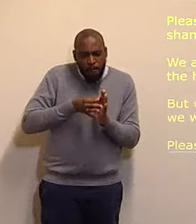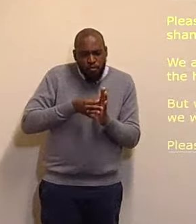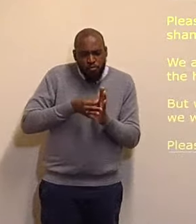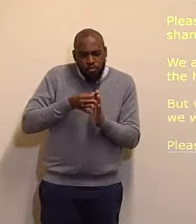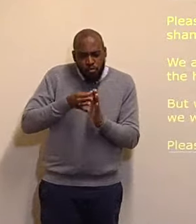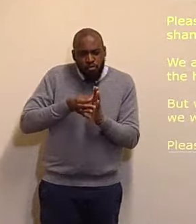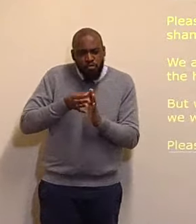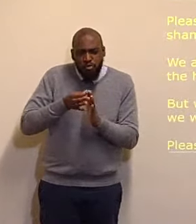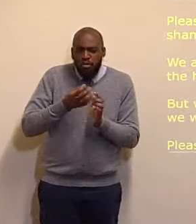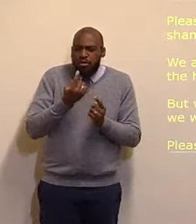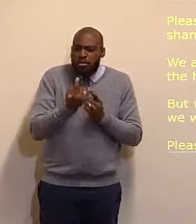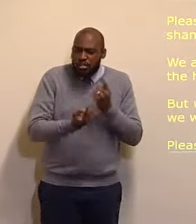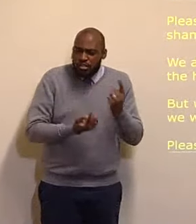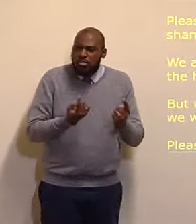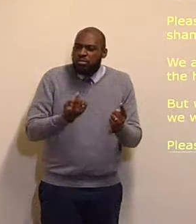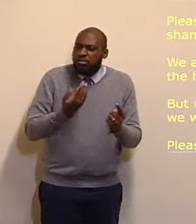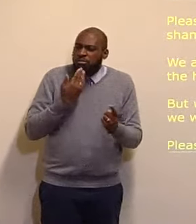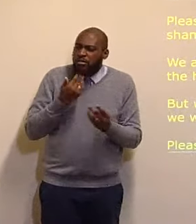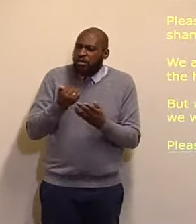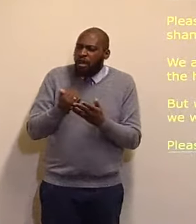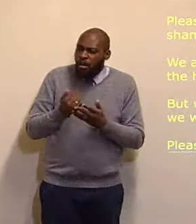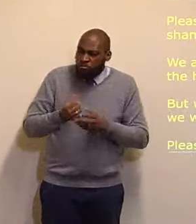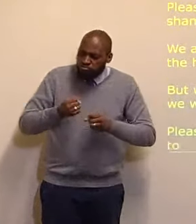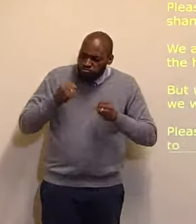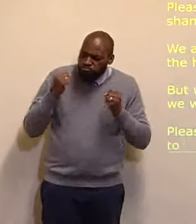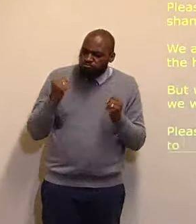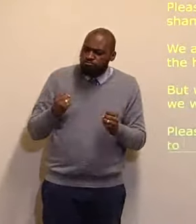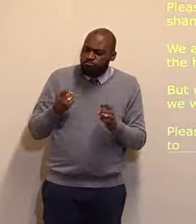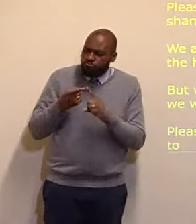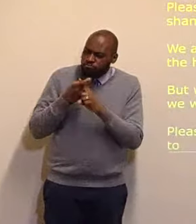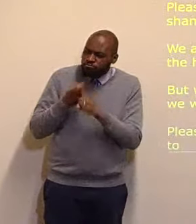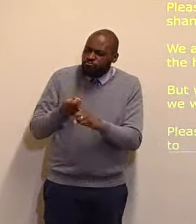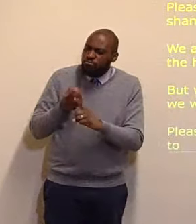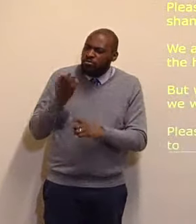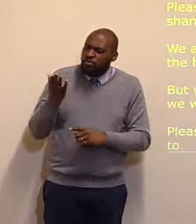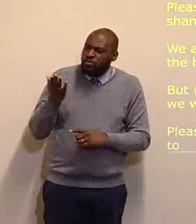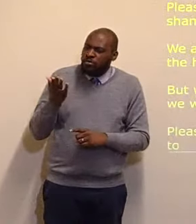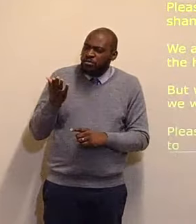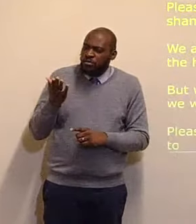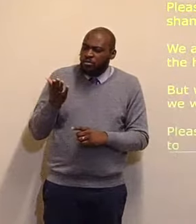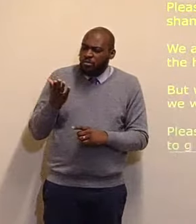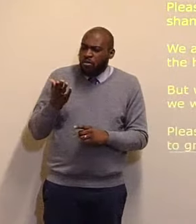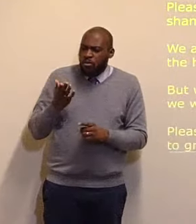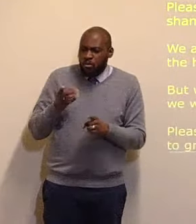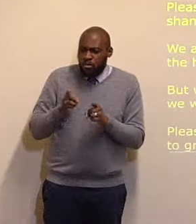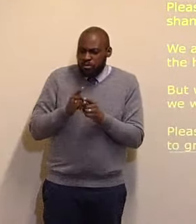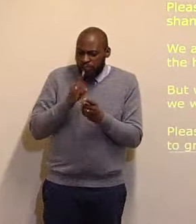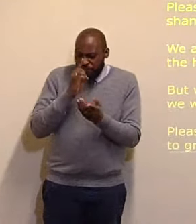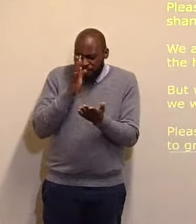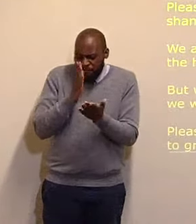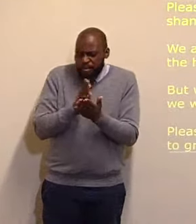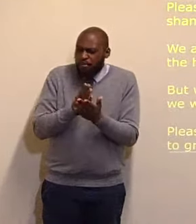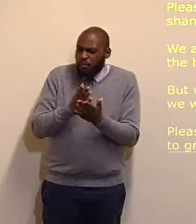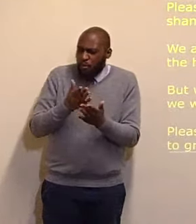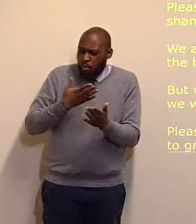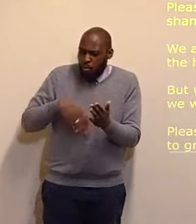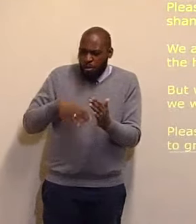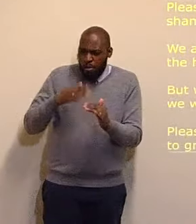help us, to stand for thee, to contend for the faith, and to build, ourselves, in our most holy faith, we pray, that thou will